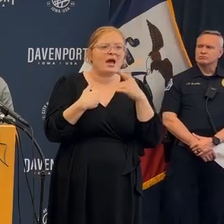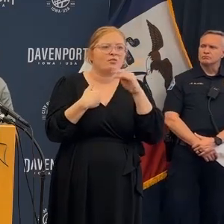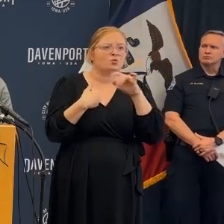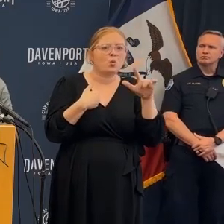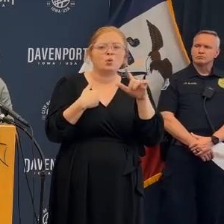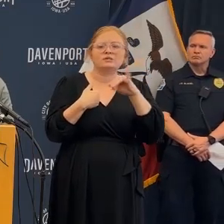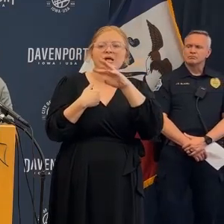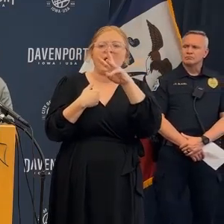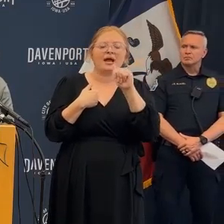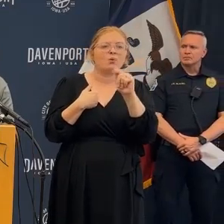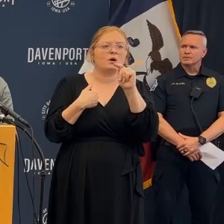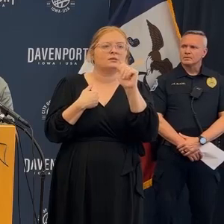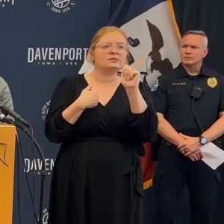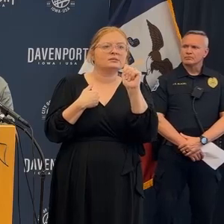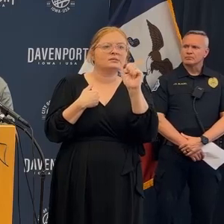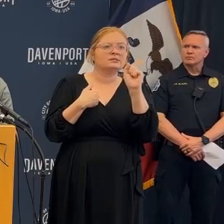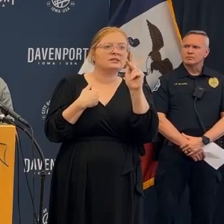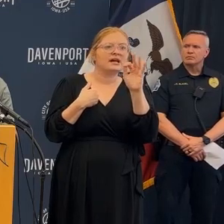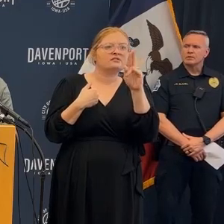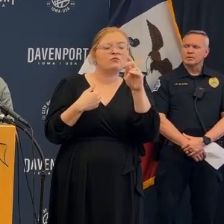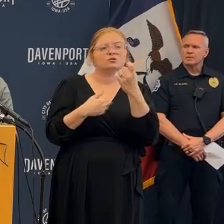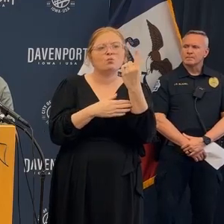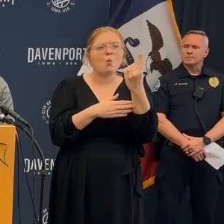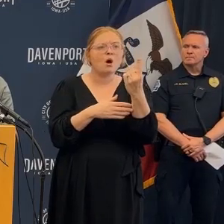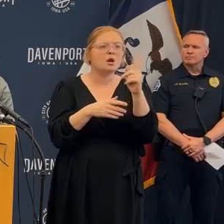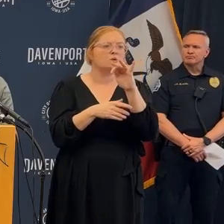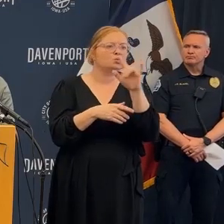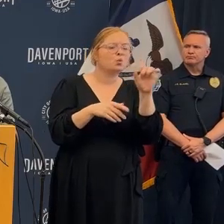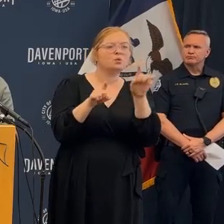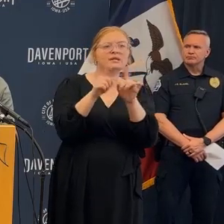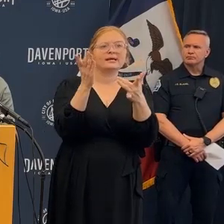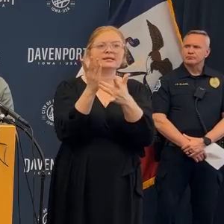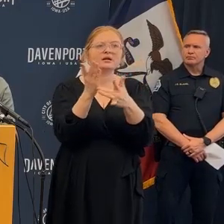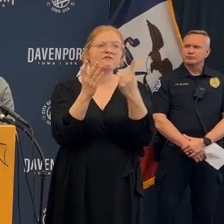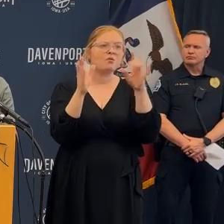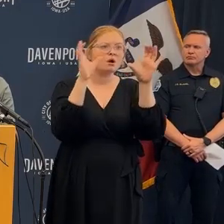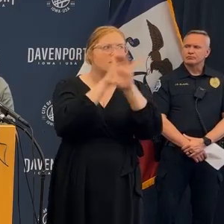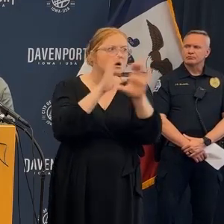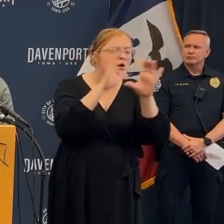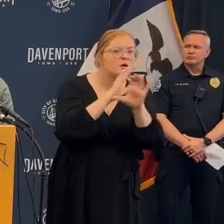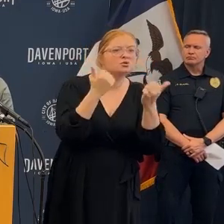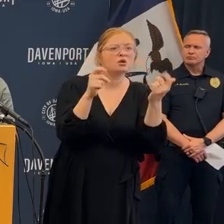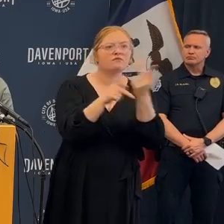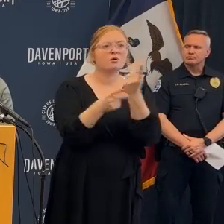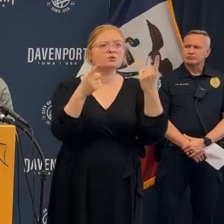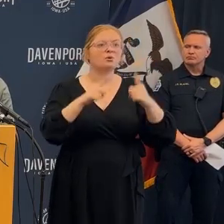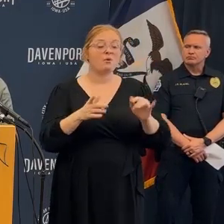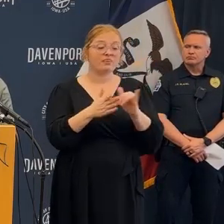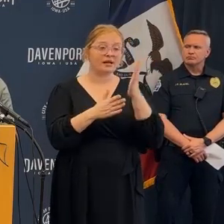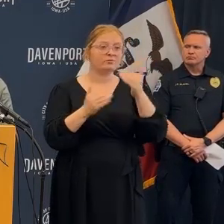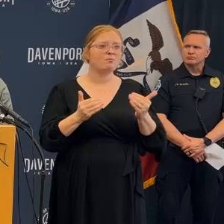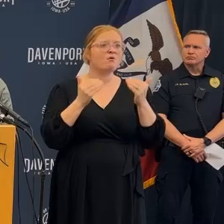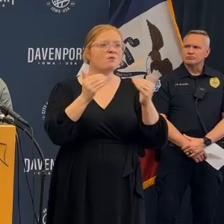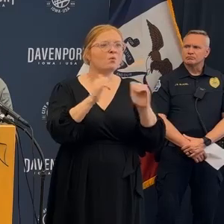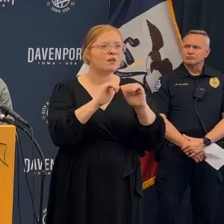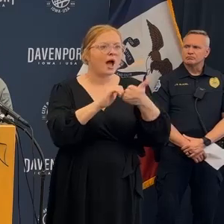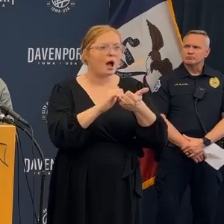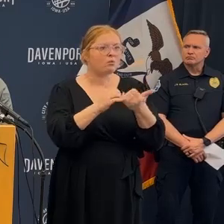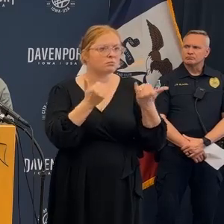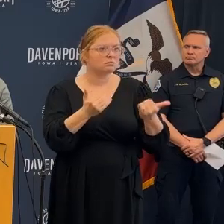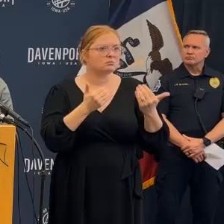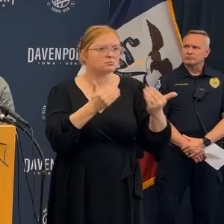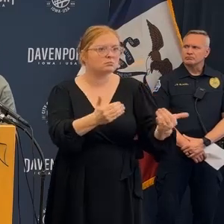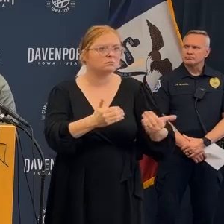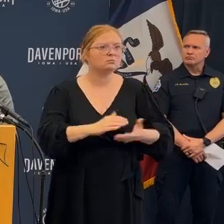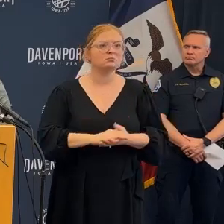forward with re-evaluating getting additional search teams in there to be able to do that we had no other we used all of our tools we used all